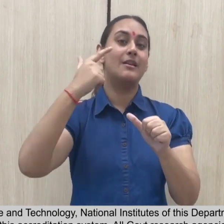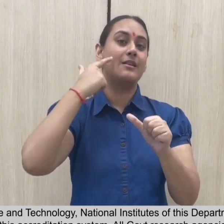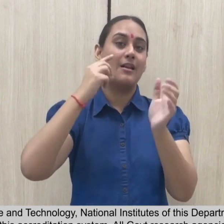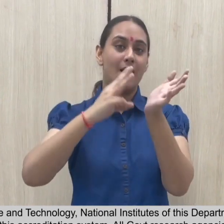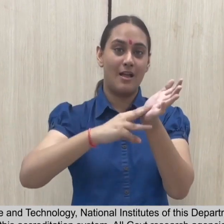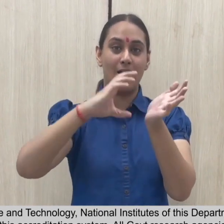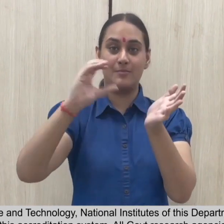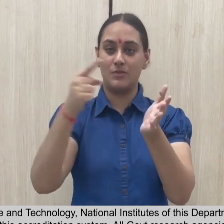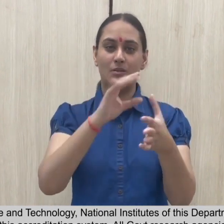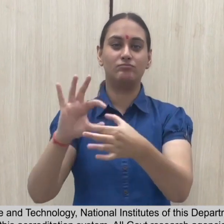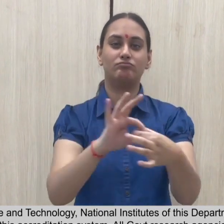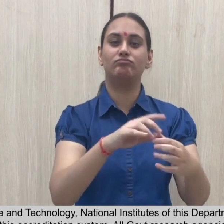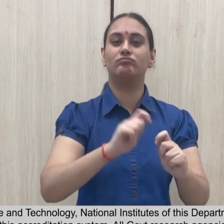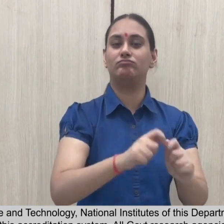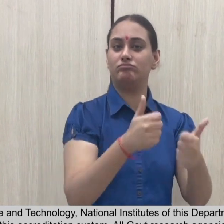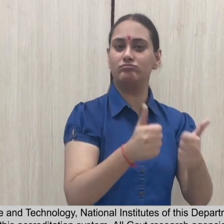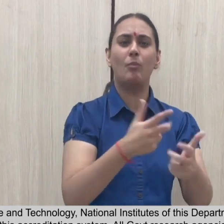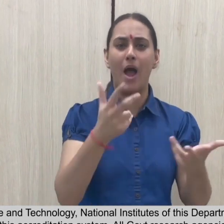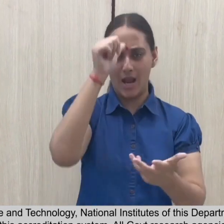integral part of this accreditation system.